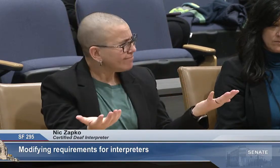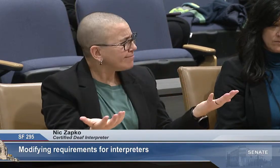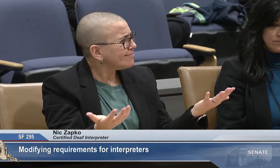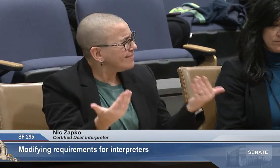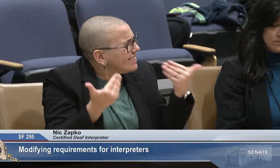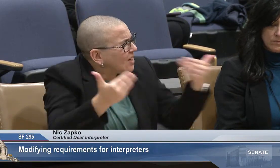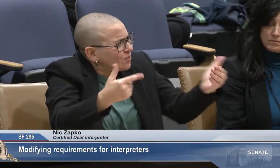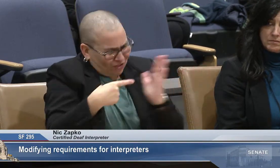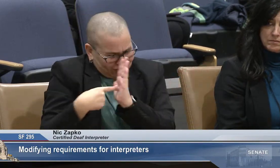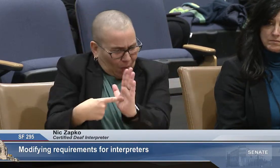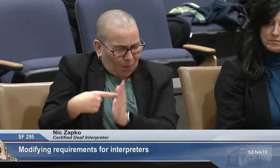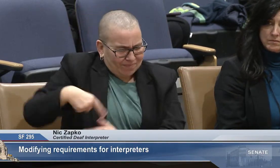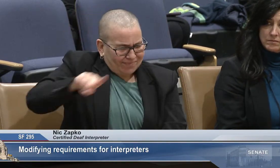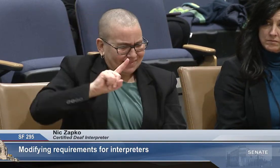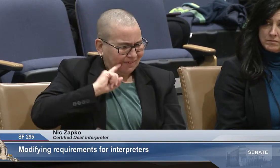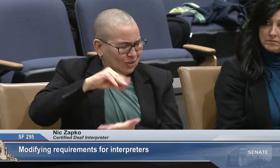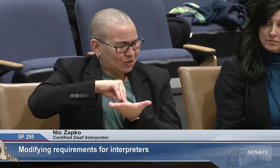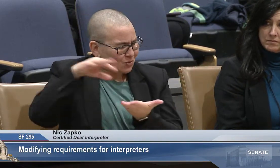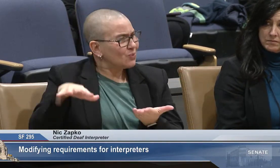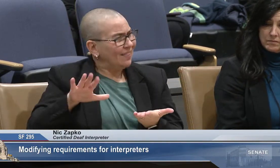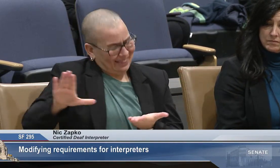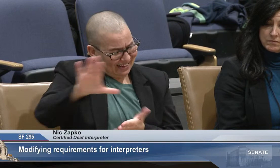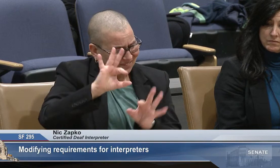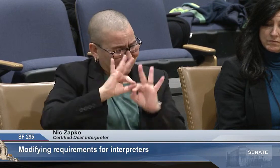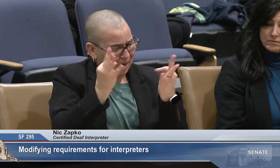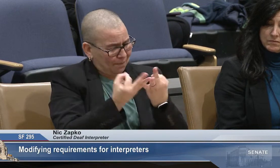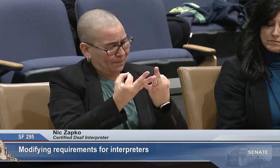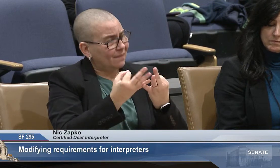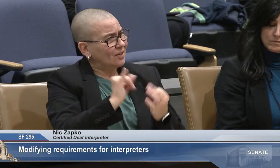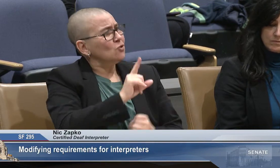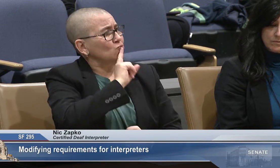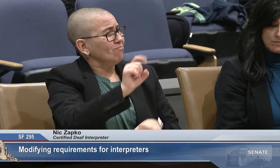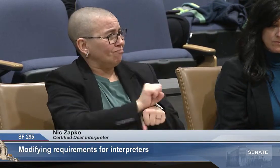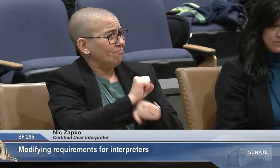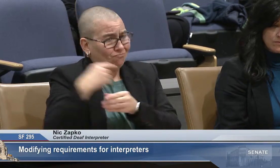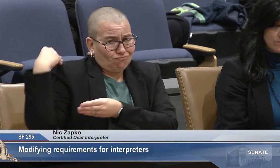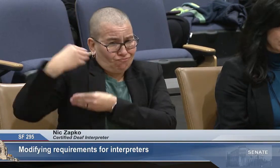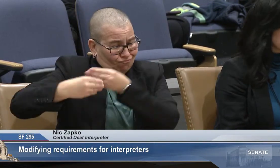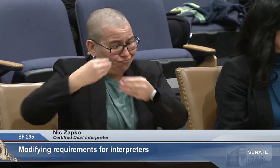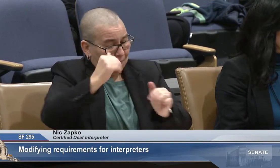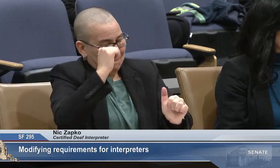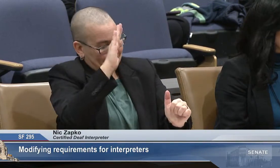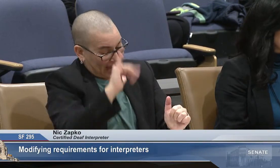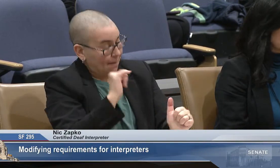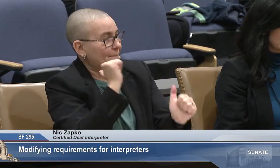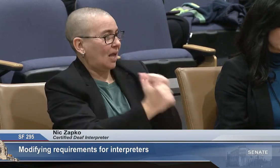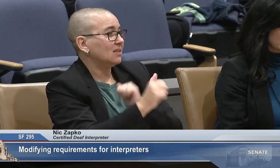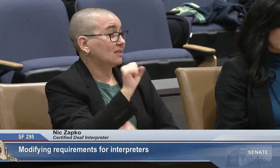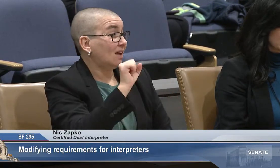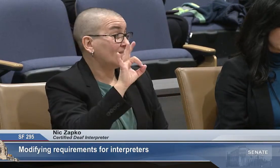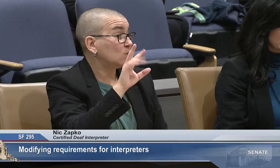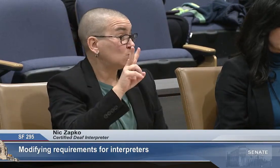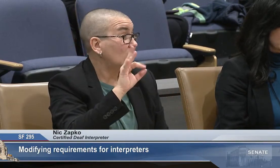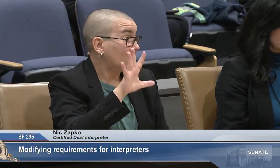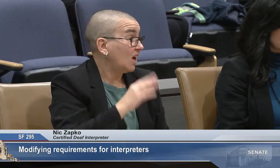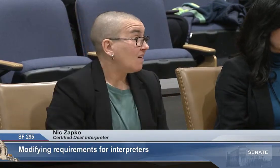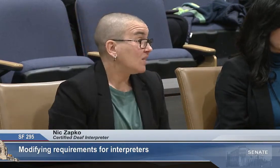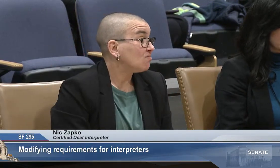our children are priority. So let's show that with the students and their families by passing senate